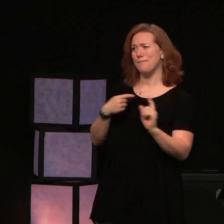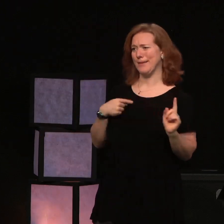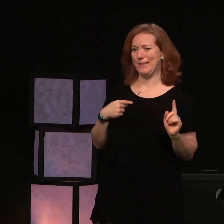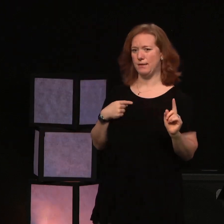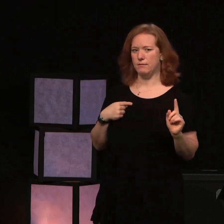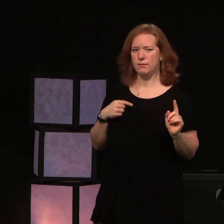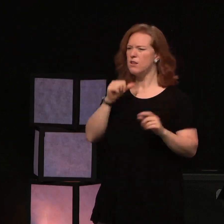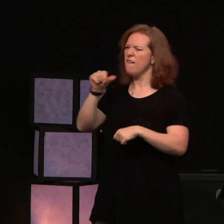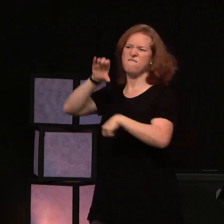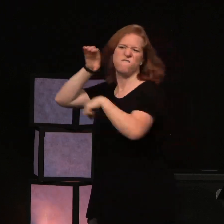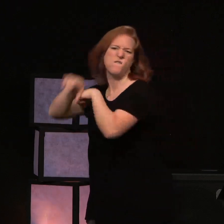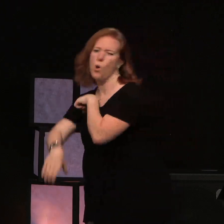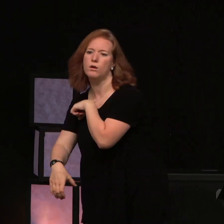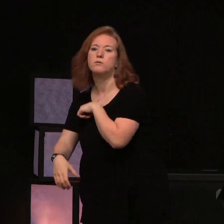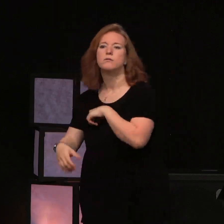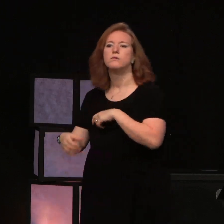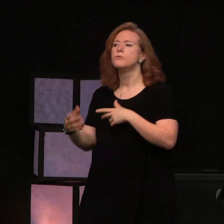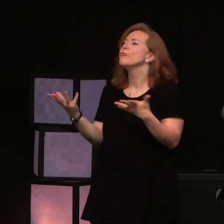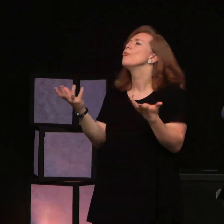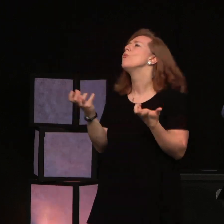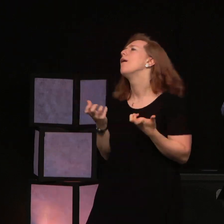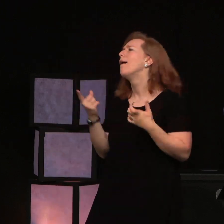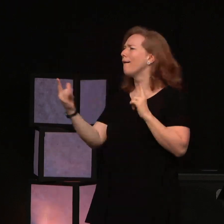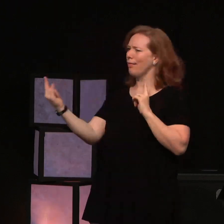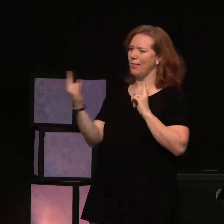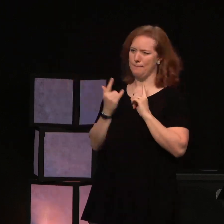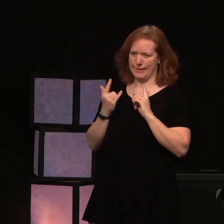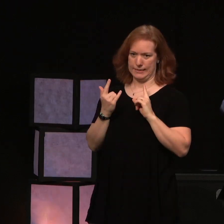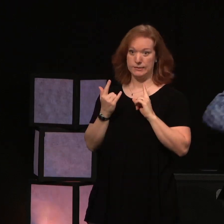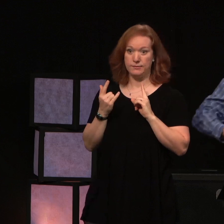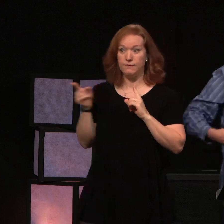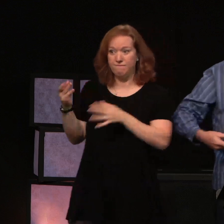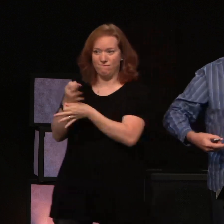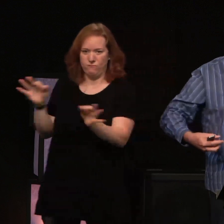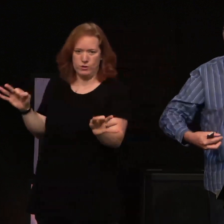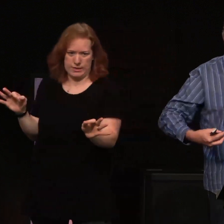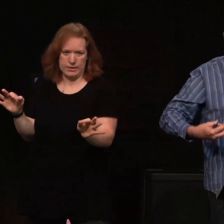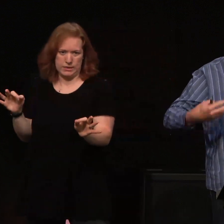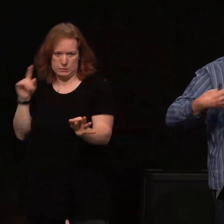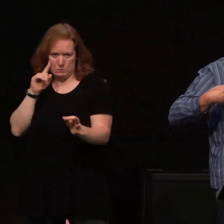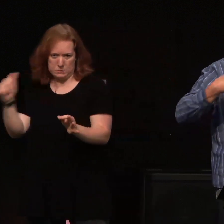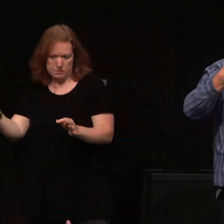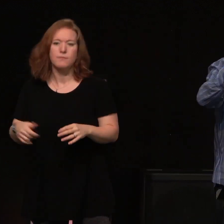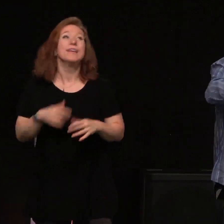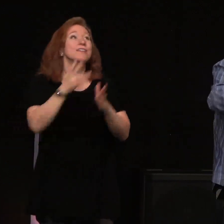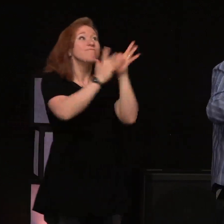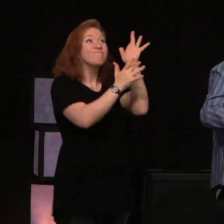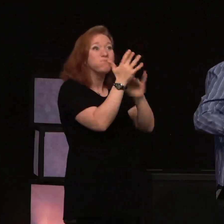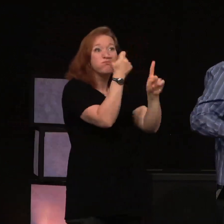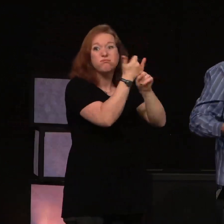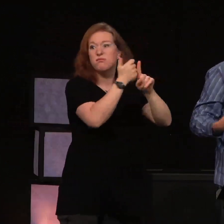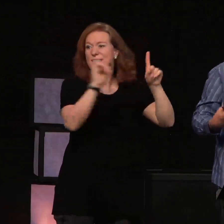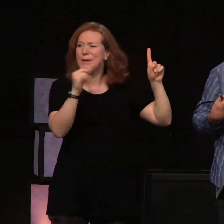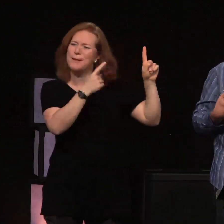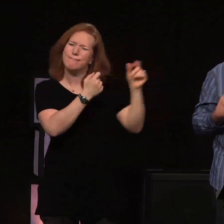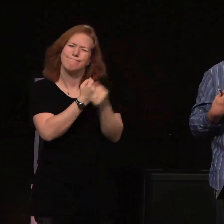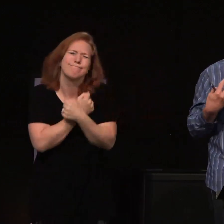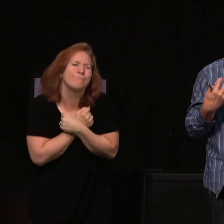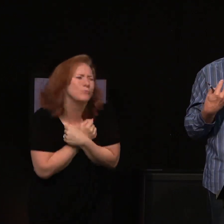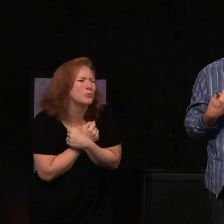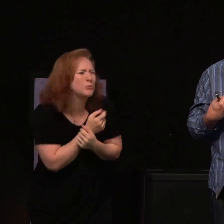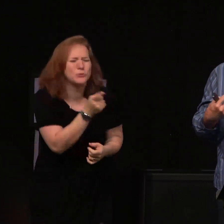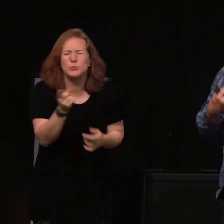in that way. Because Jesus loves you, and he loves you passionately, and his